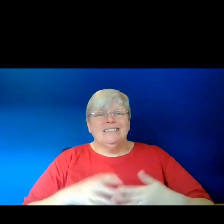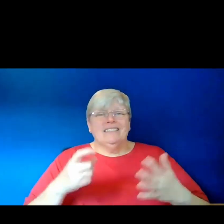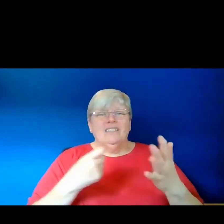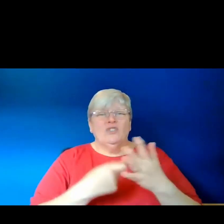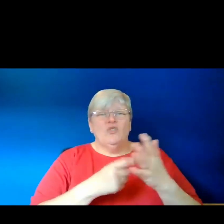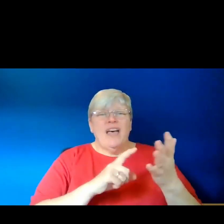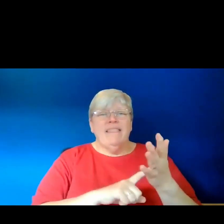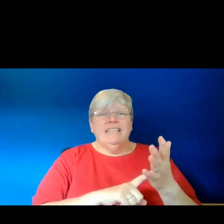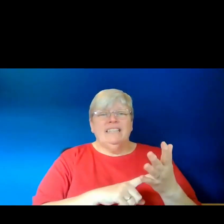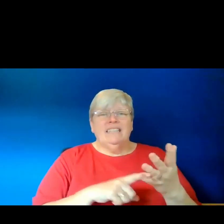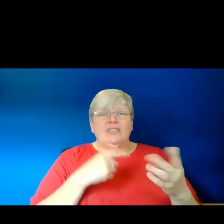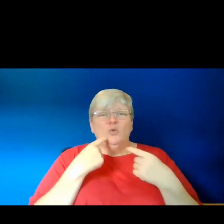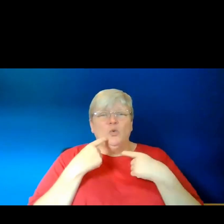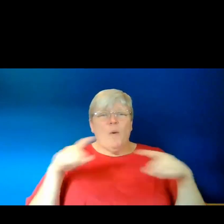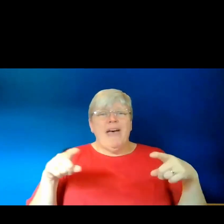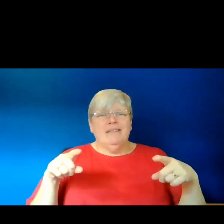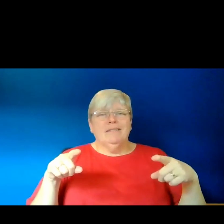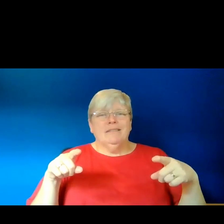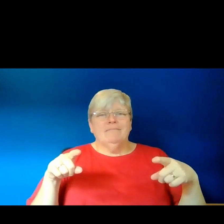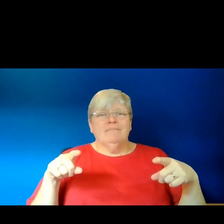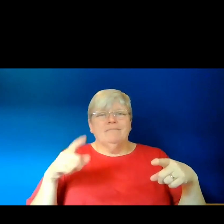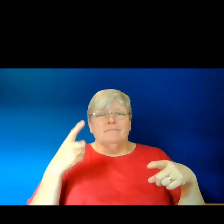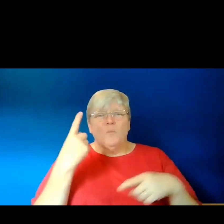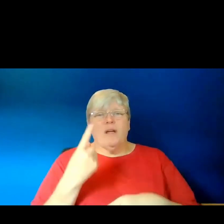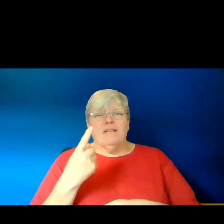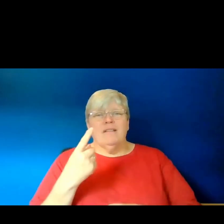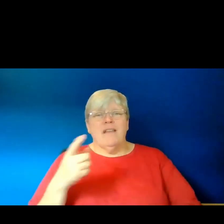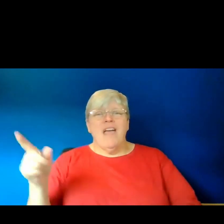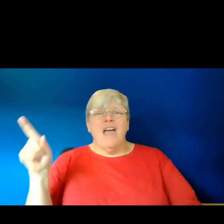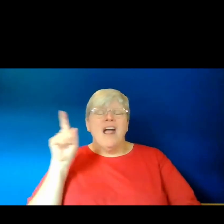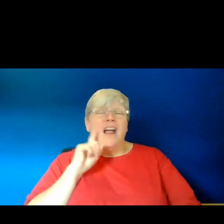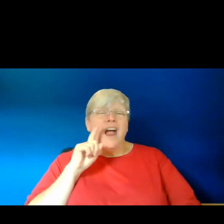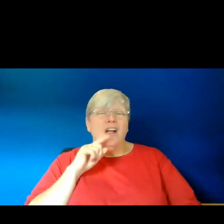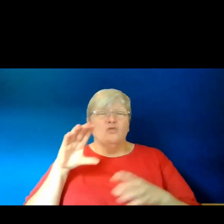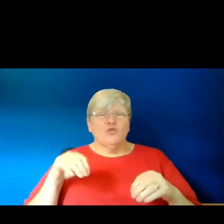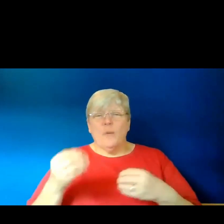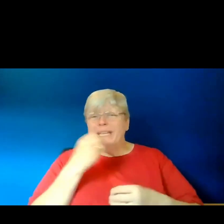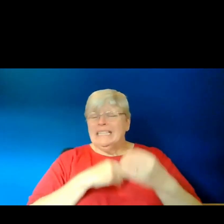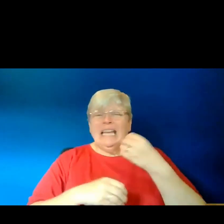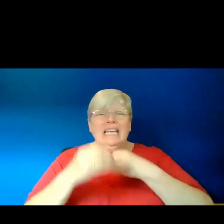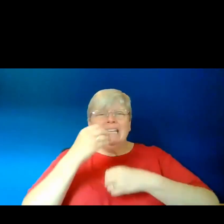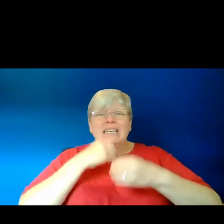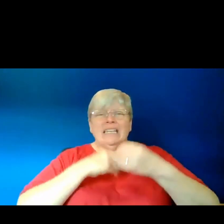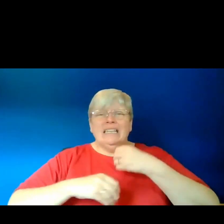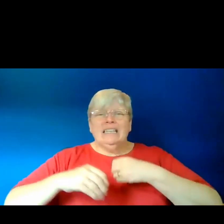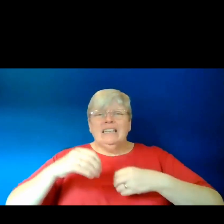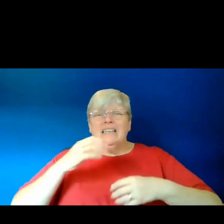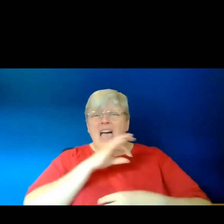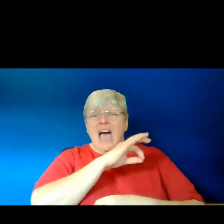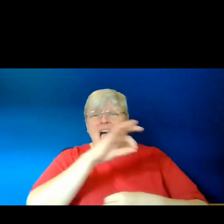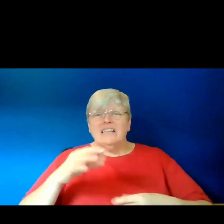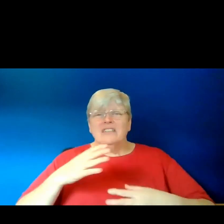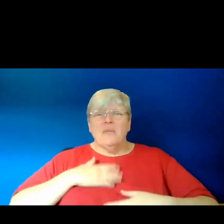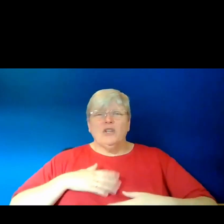Rālin, to command. 16. A girl who stops eating, asks her